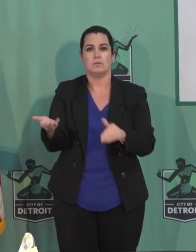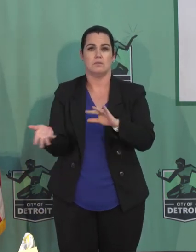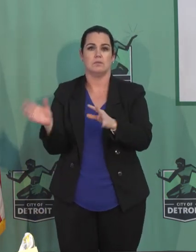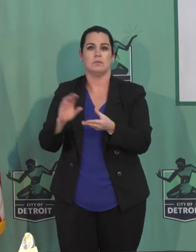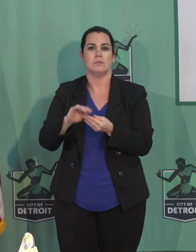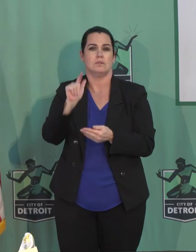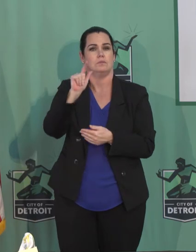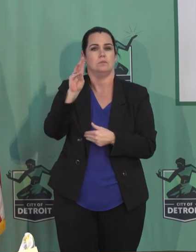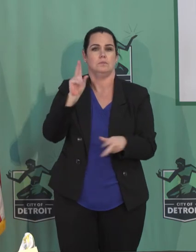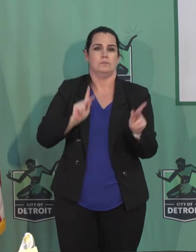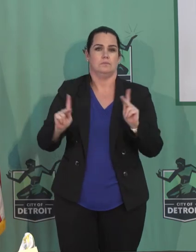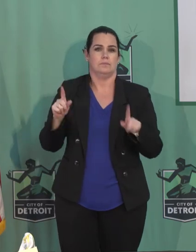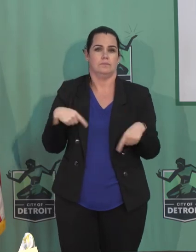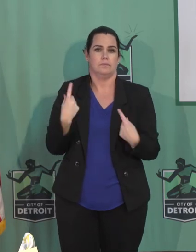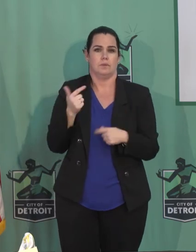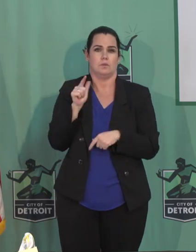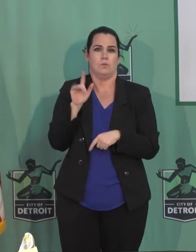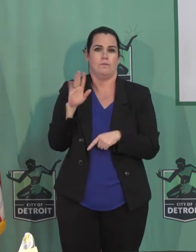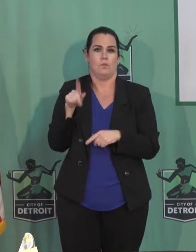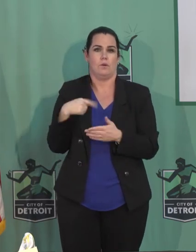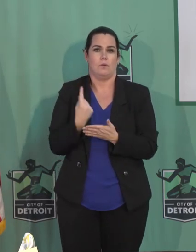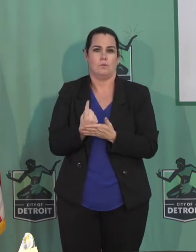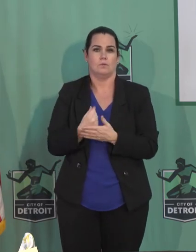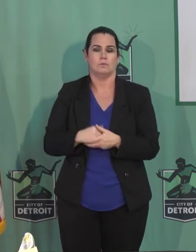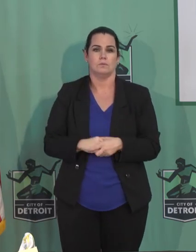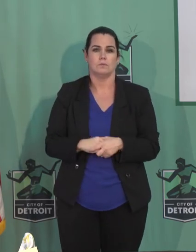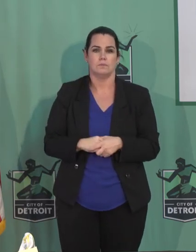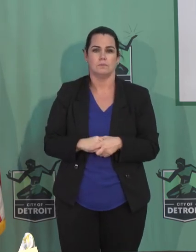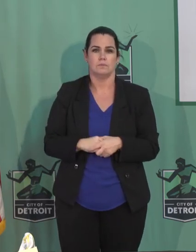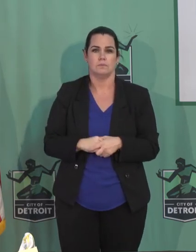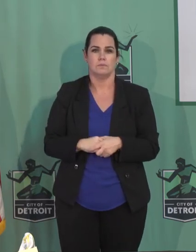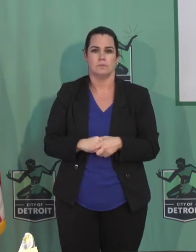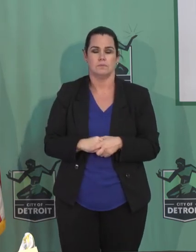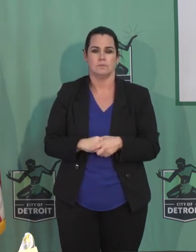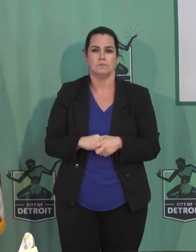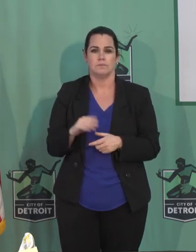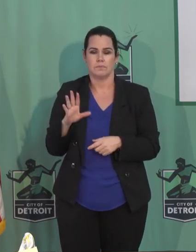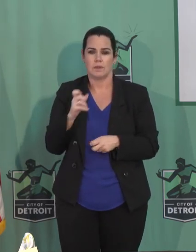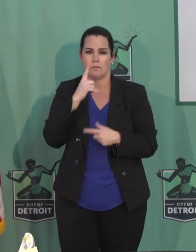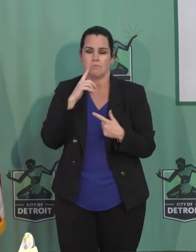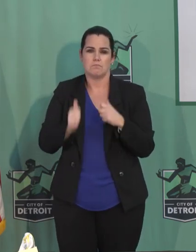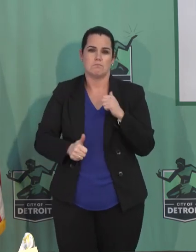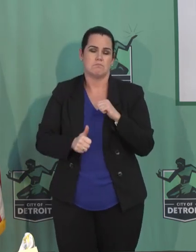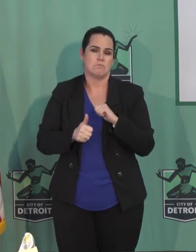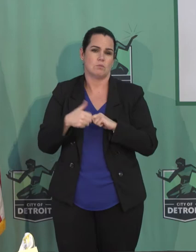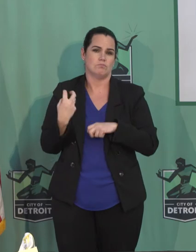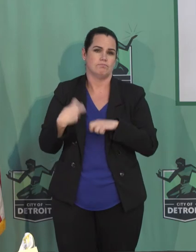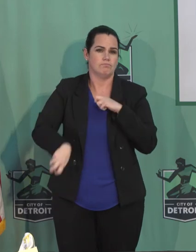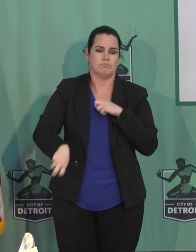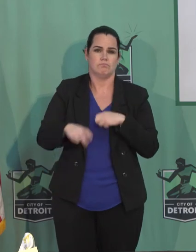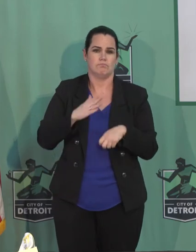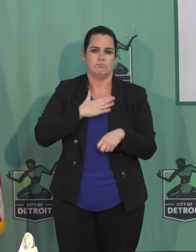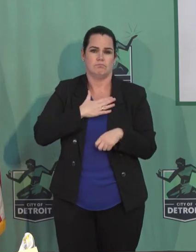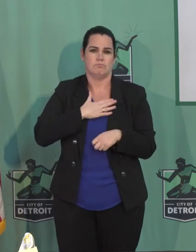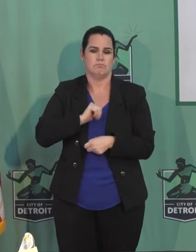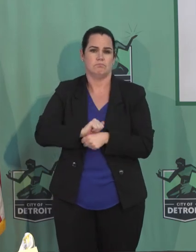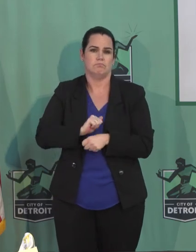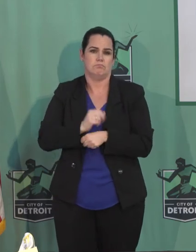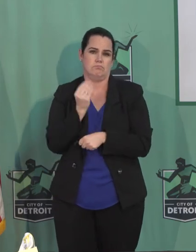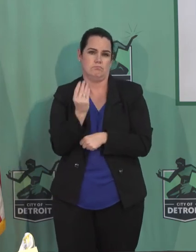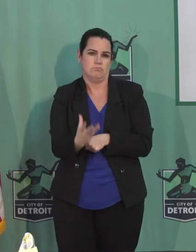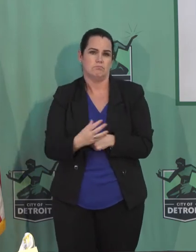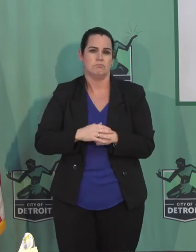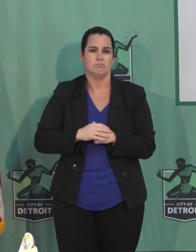and this is the hardest part of this job. But when you look at